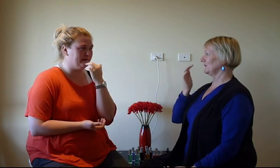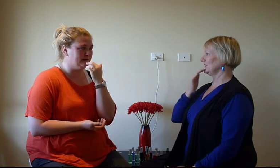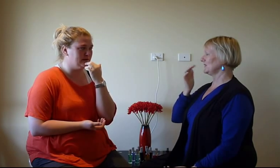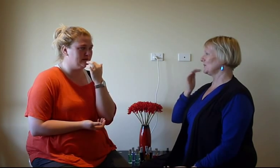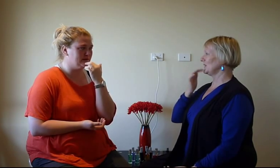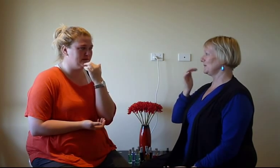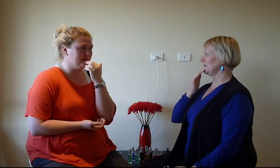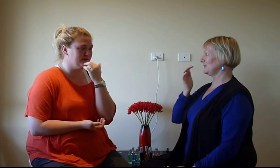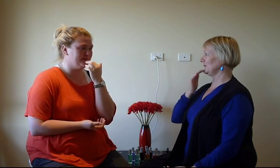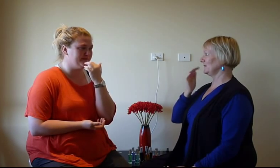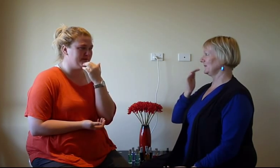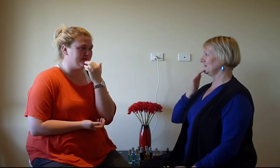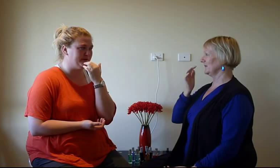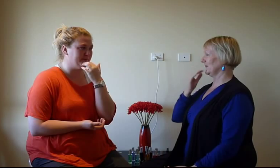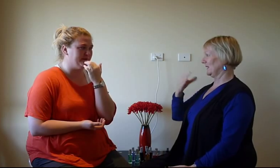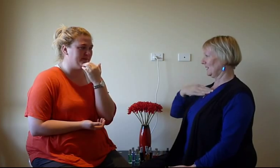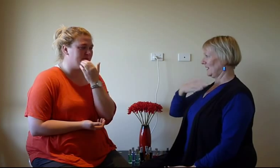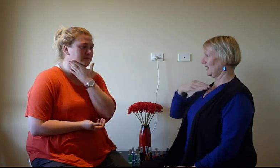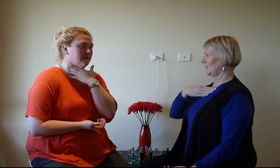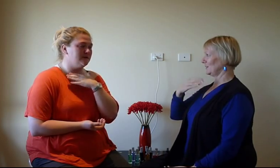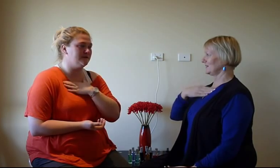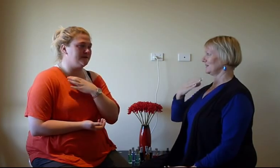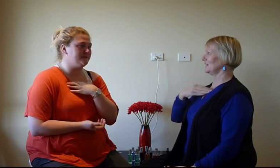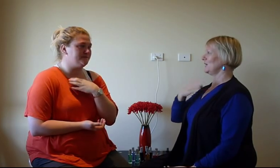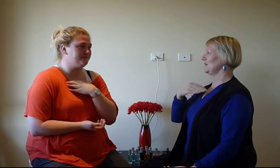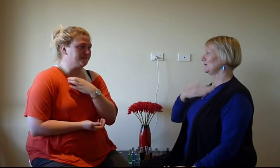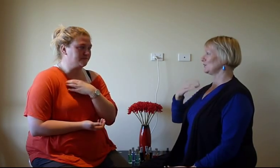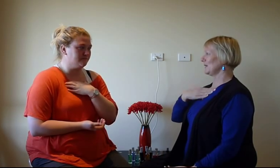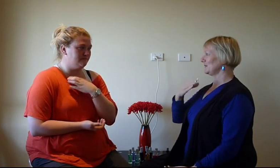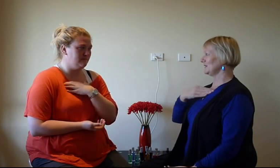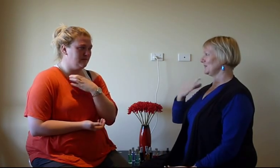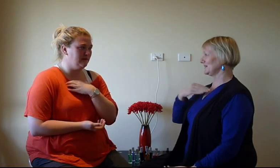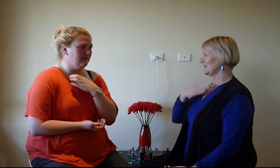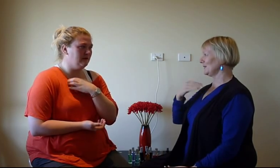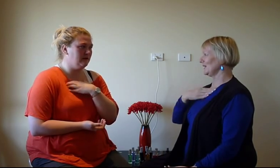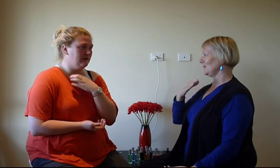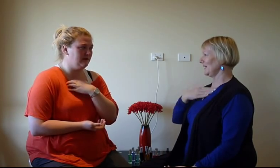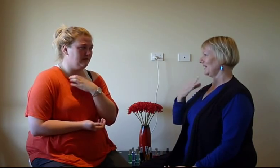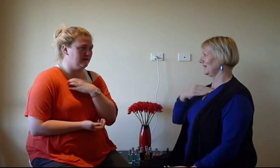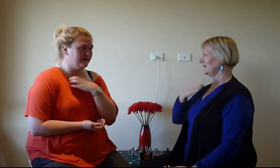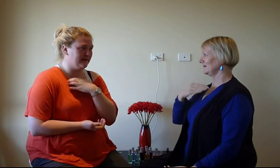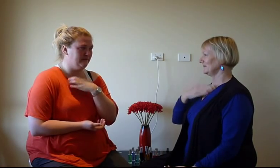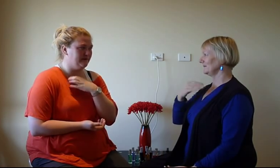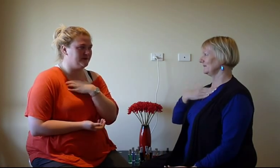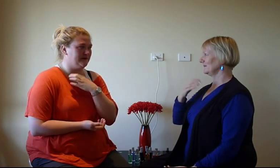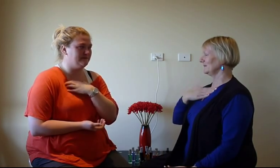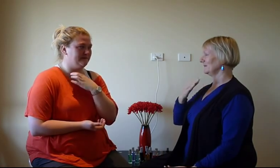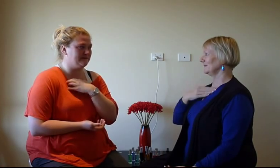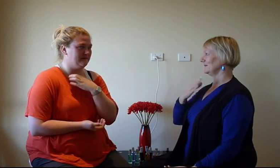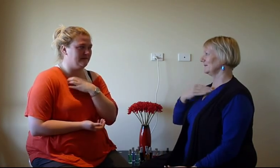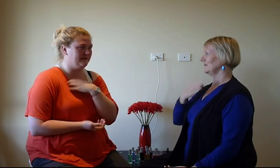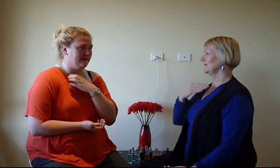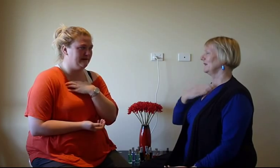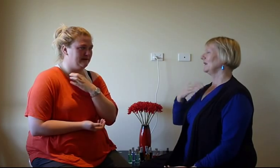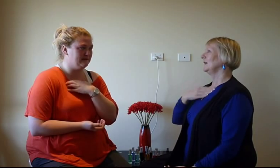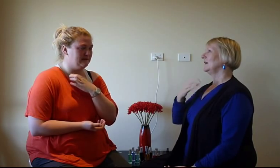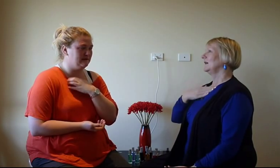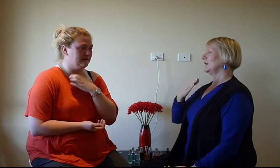Of disappointing people. And I was keeping it trapped in my stomach and my hand. I